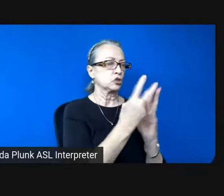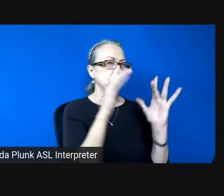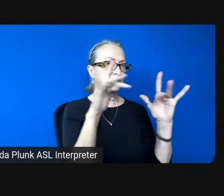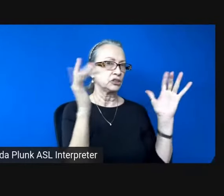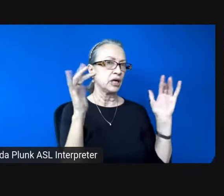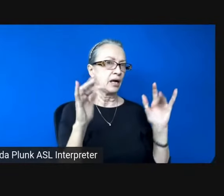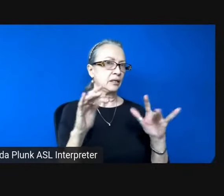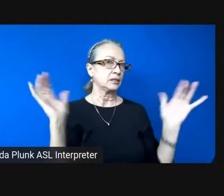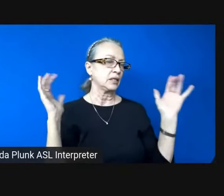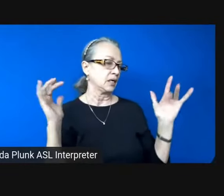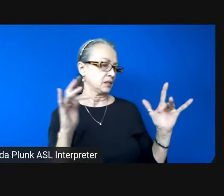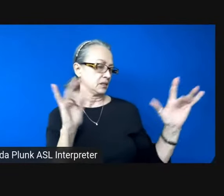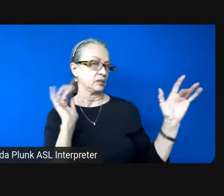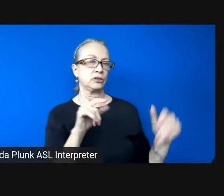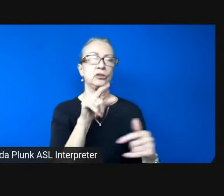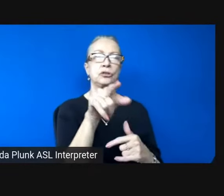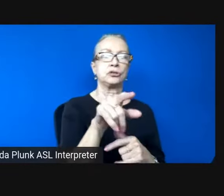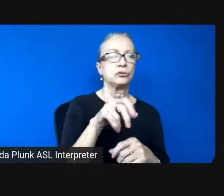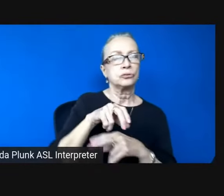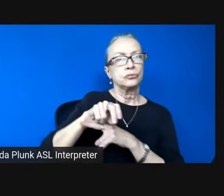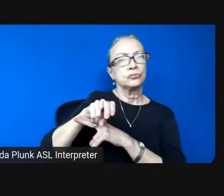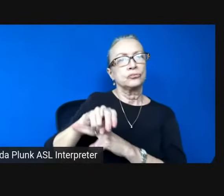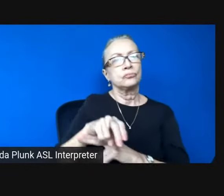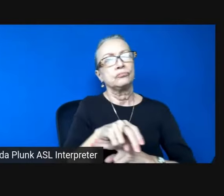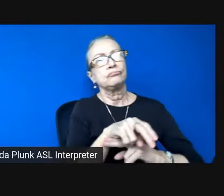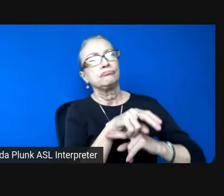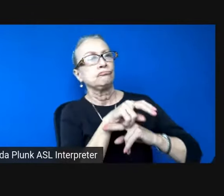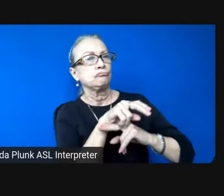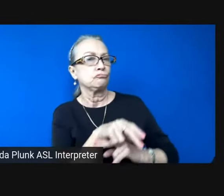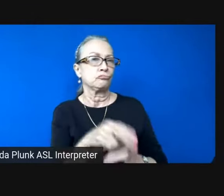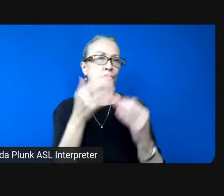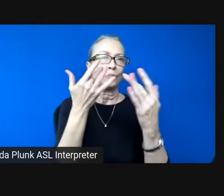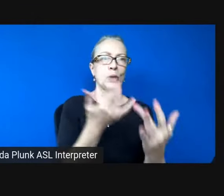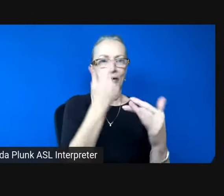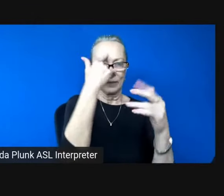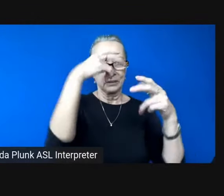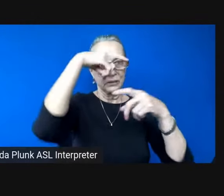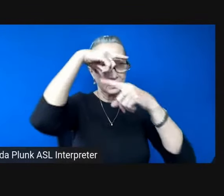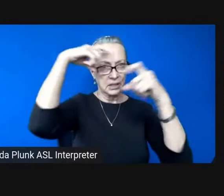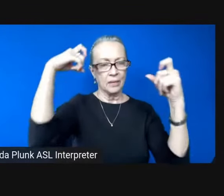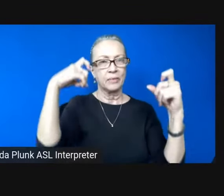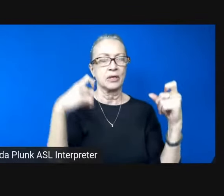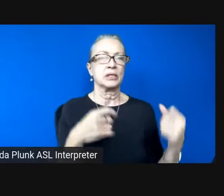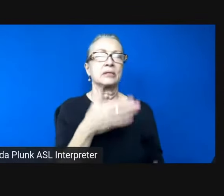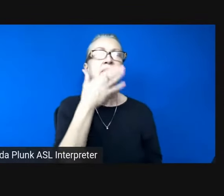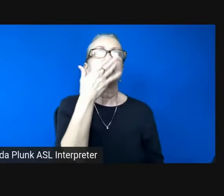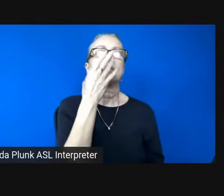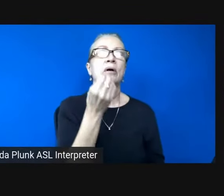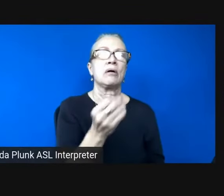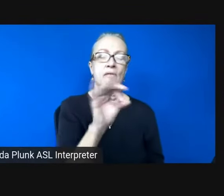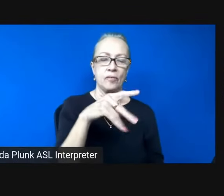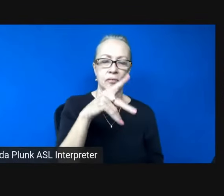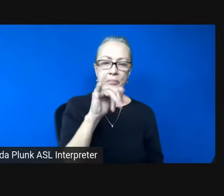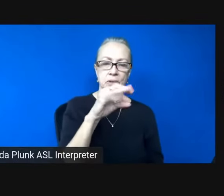you ride the surge into summer smell of pinyon crackling in